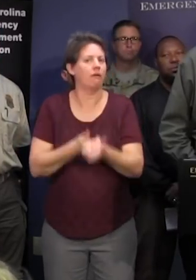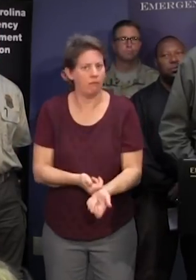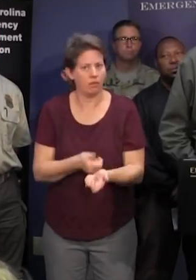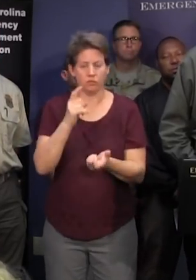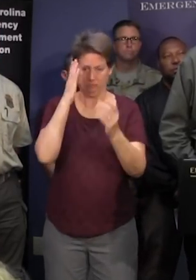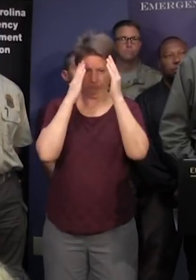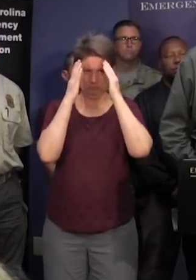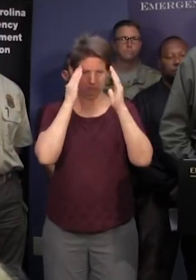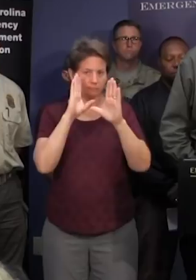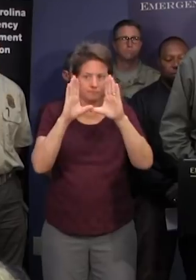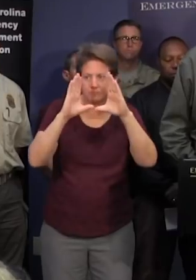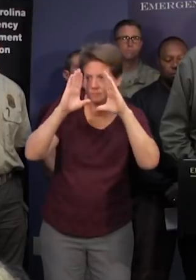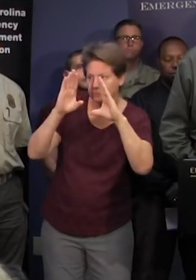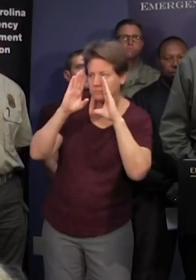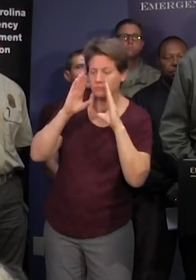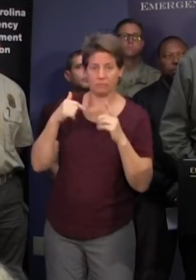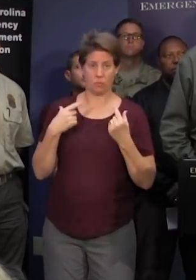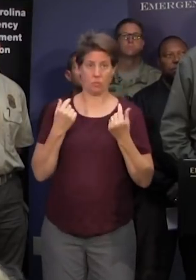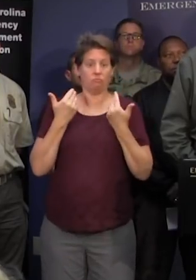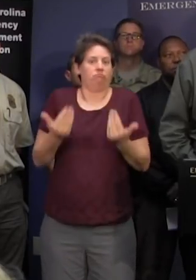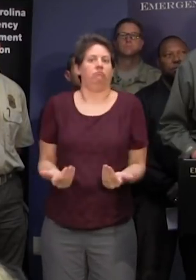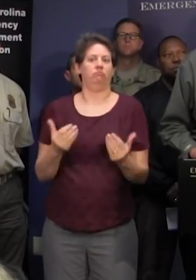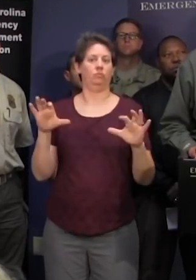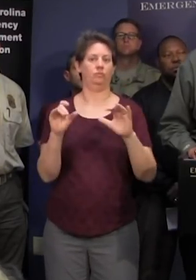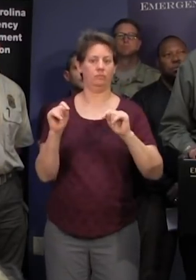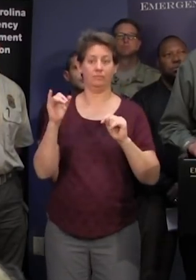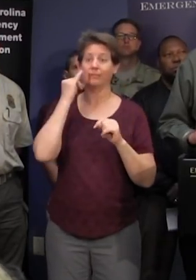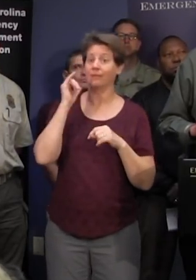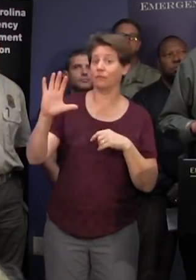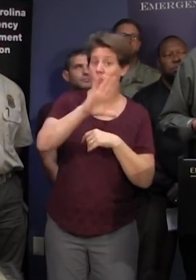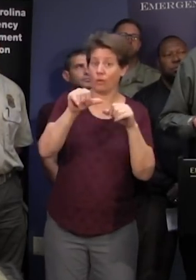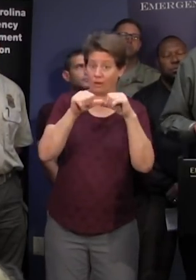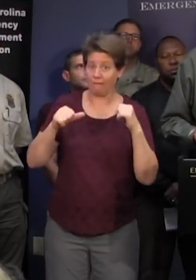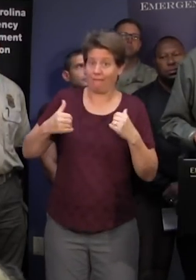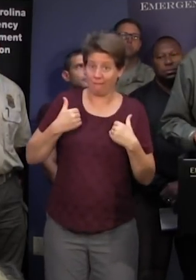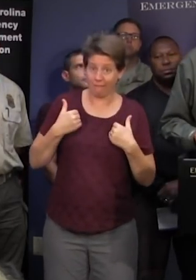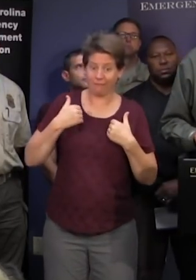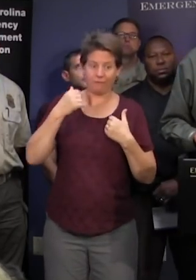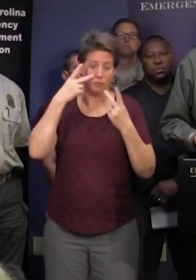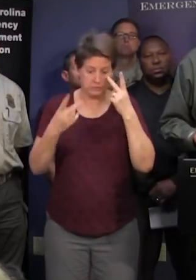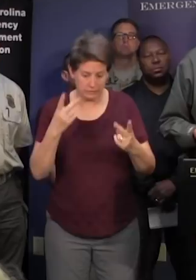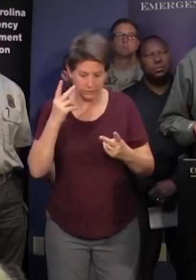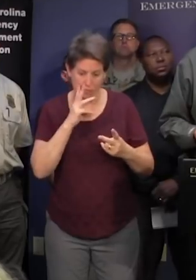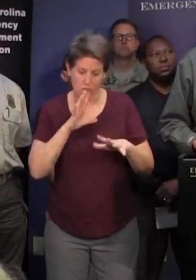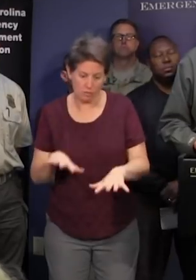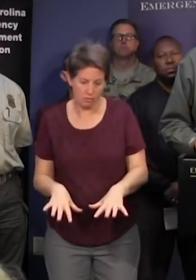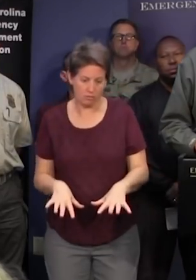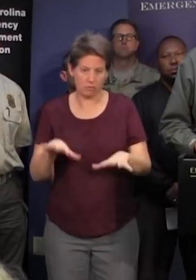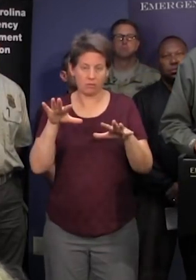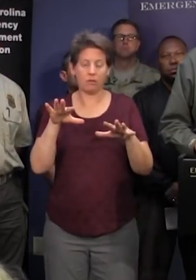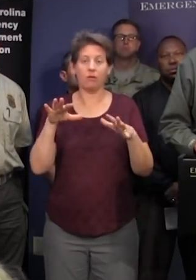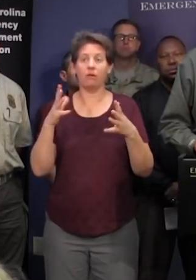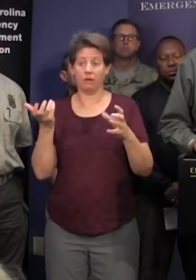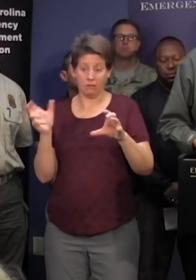be aware so that you can take the appropriate action if you have a flash flood and the water starts to rise don't get